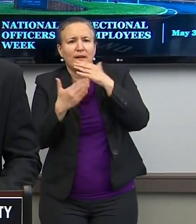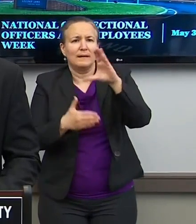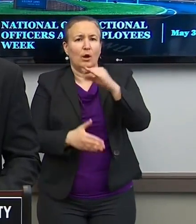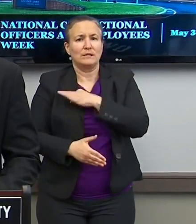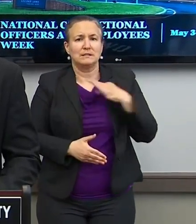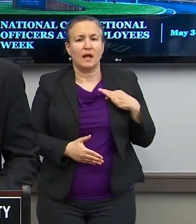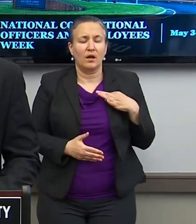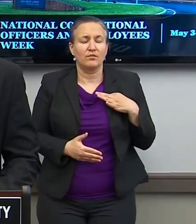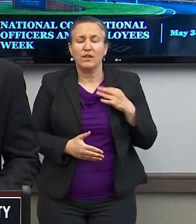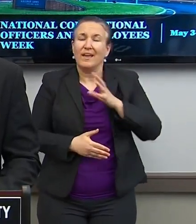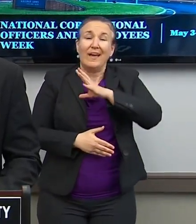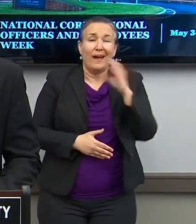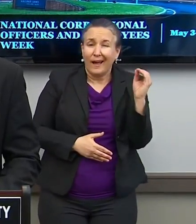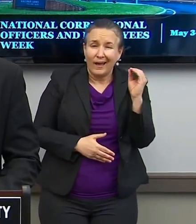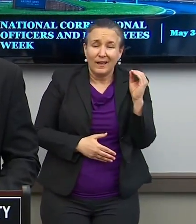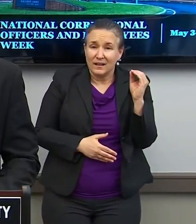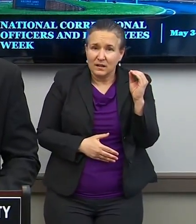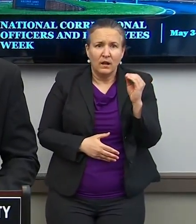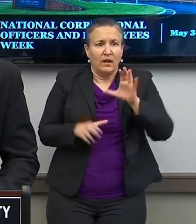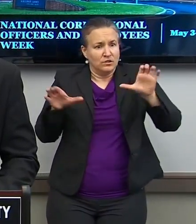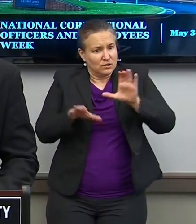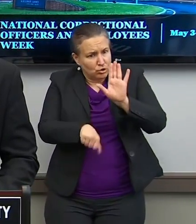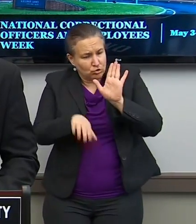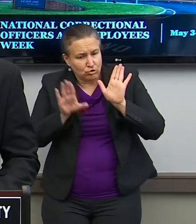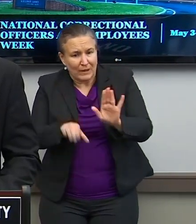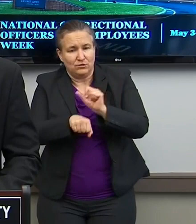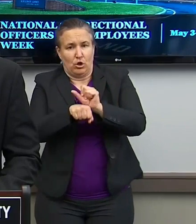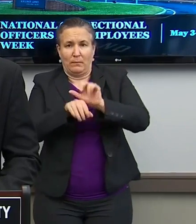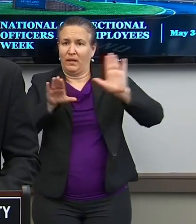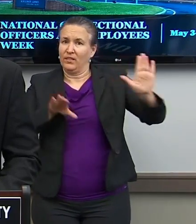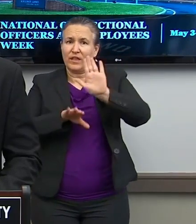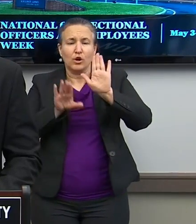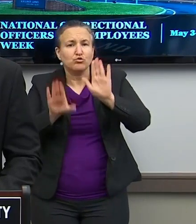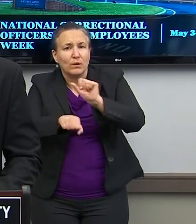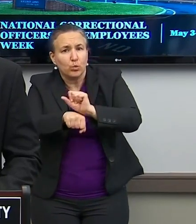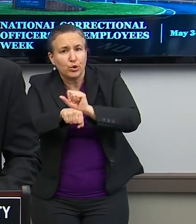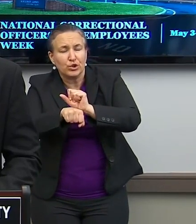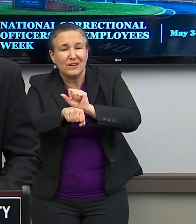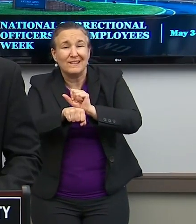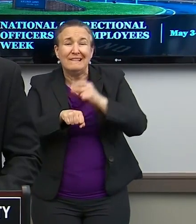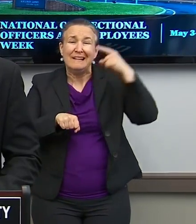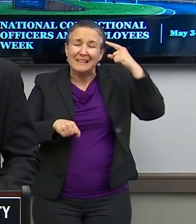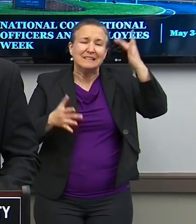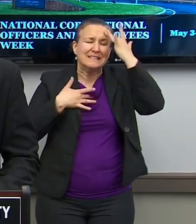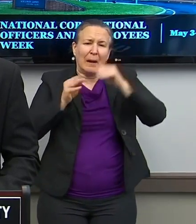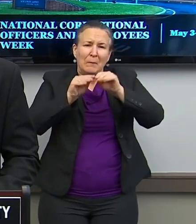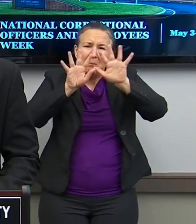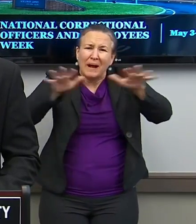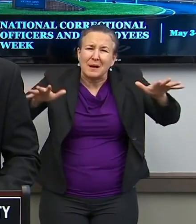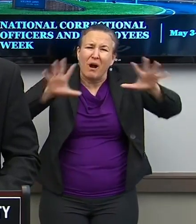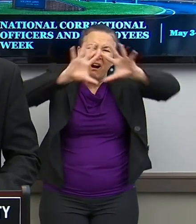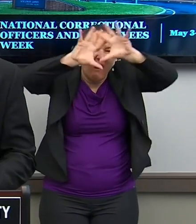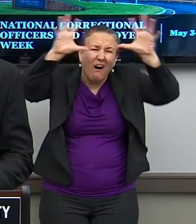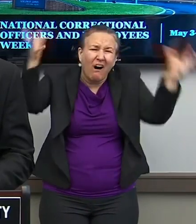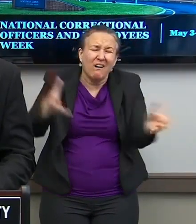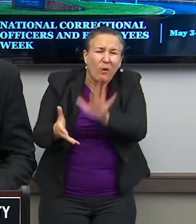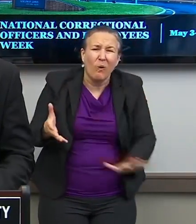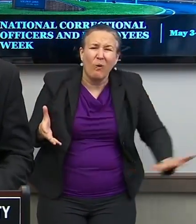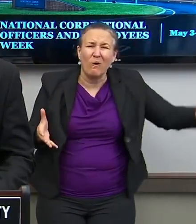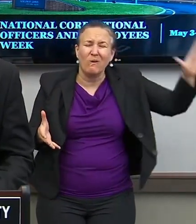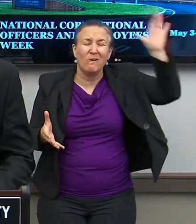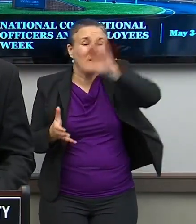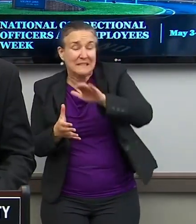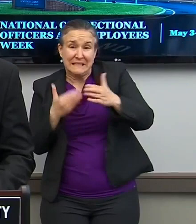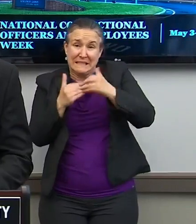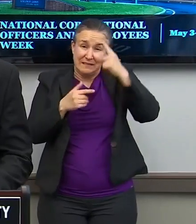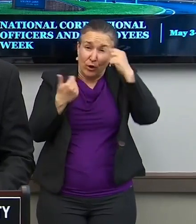staff and the great job and the great work that they're doing. This is a pandemic, a global pandemic. It's not easy